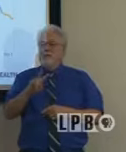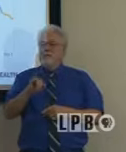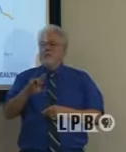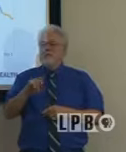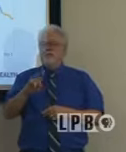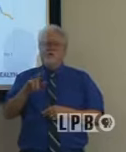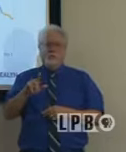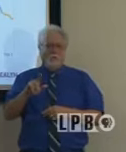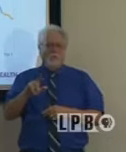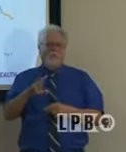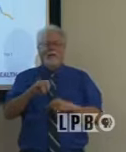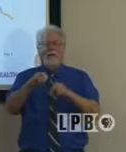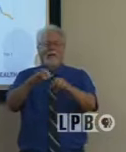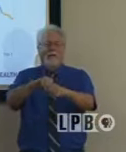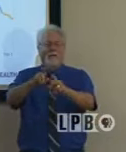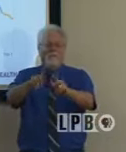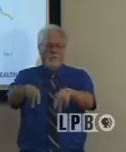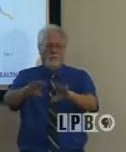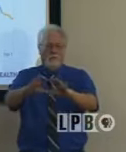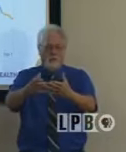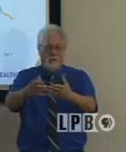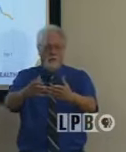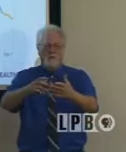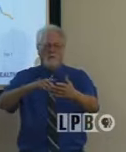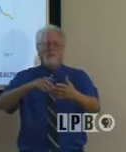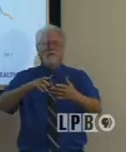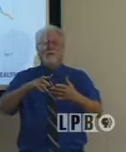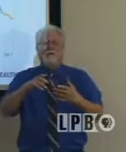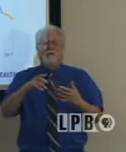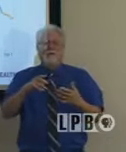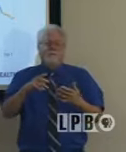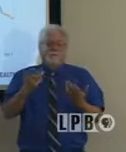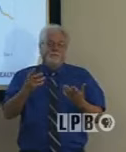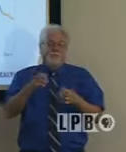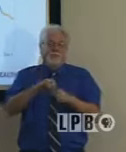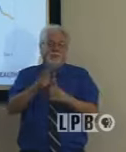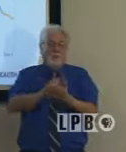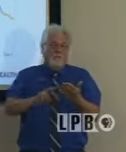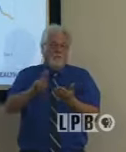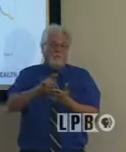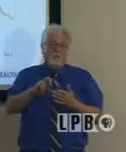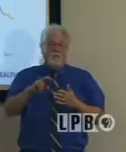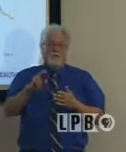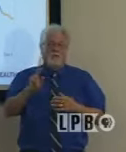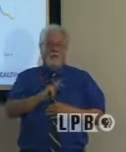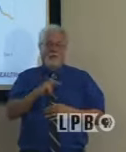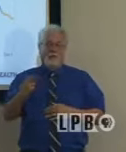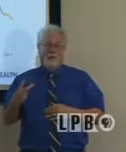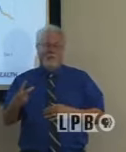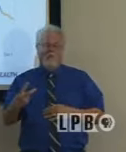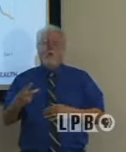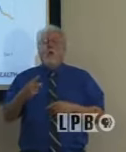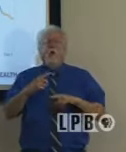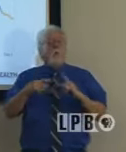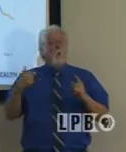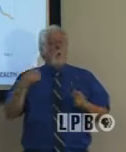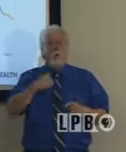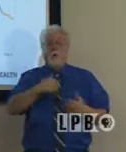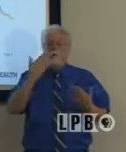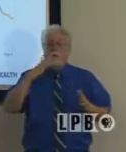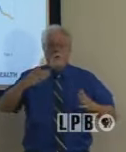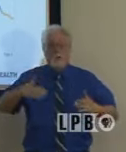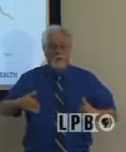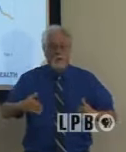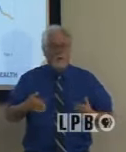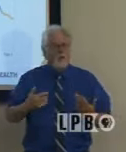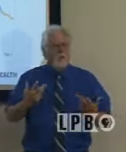in-person classes, whether you're in a K-12 setting or a university setting. And then lastly, what we really don't know yet, because we don't have enough time,